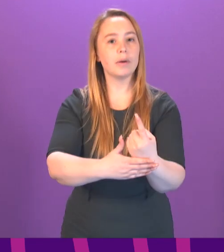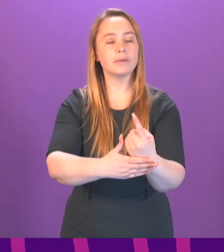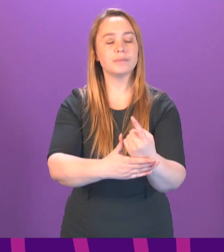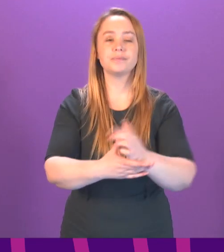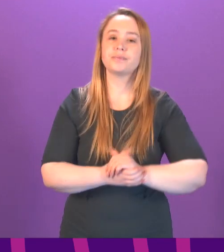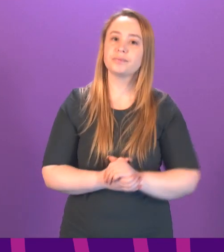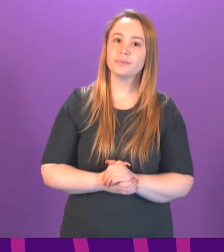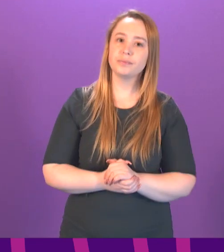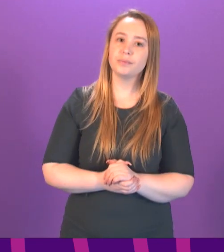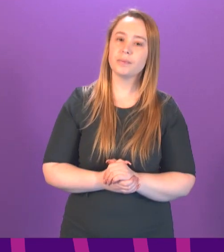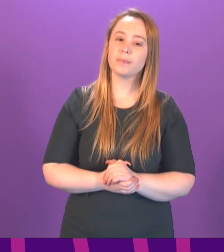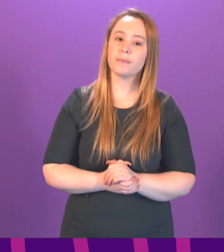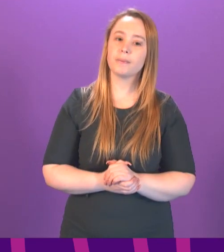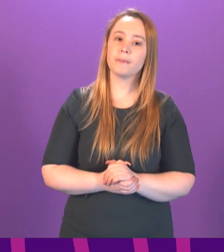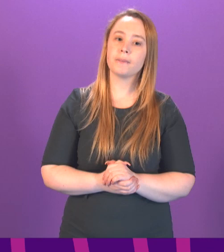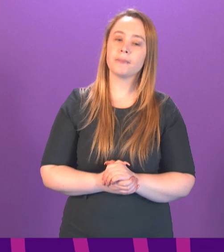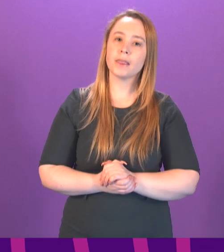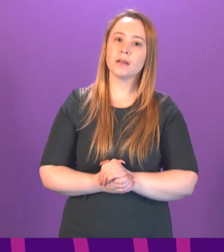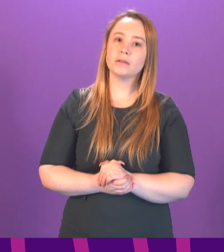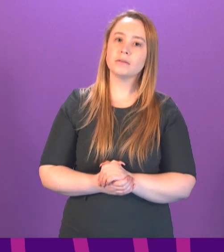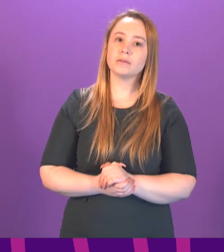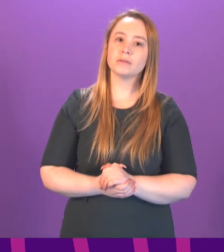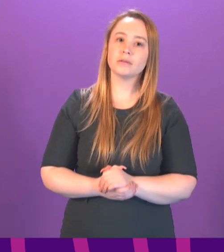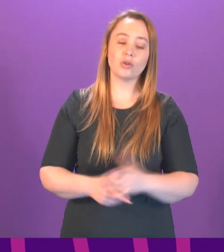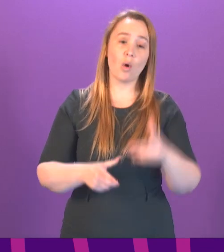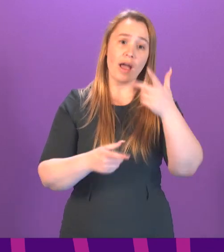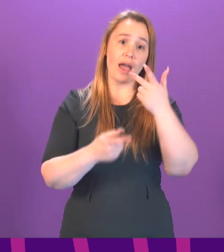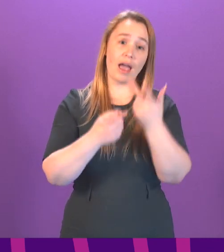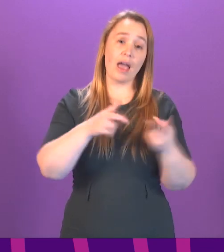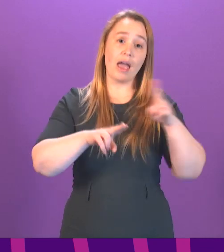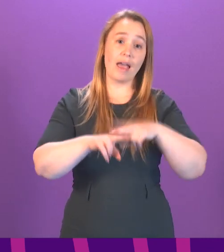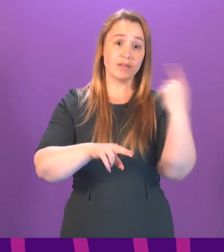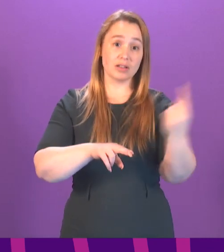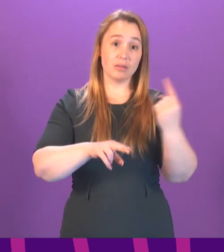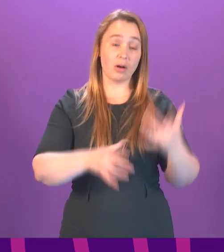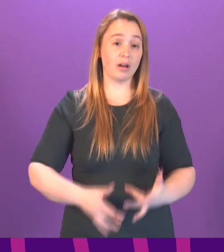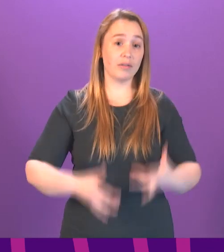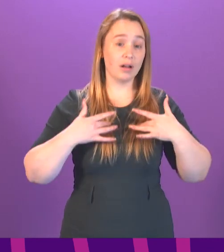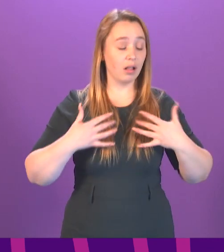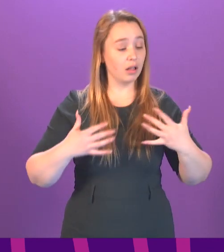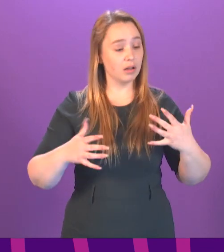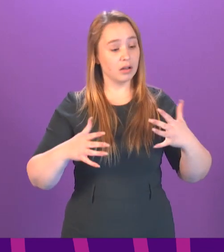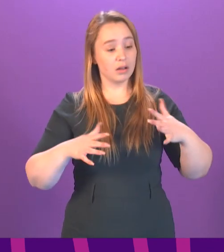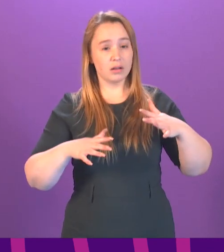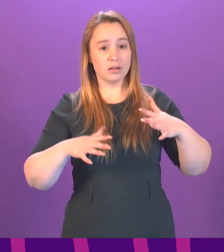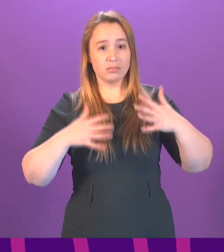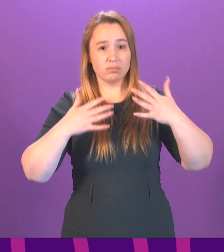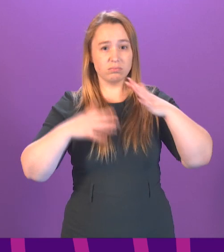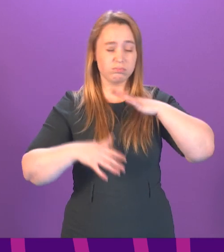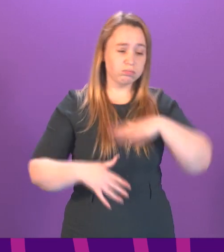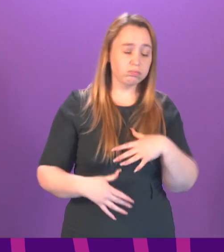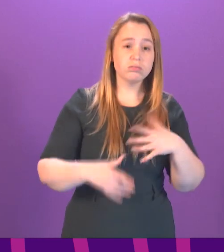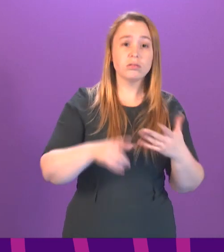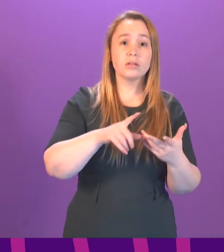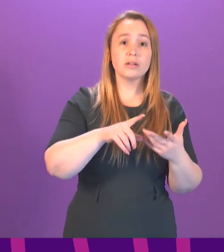to people. I don't expect either of them to make a single person who's in this scenario feel any better because I don't